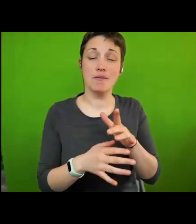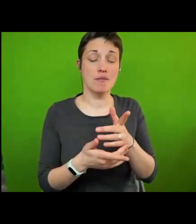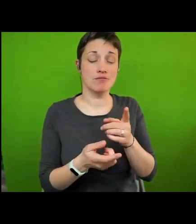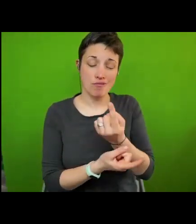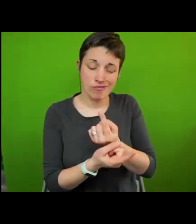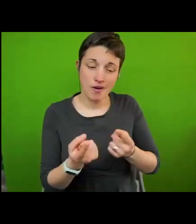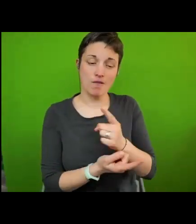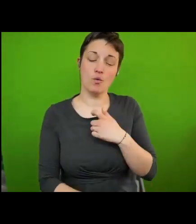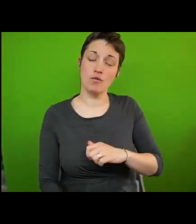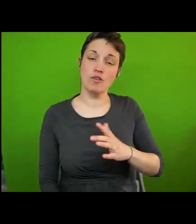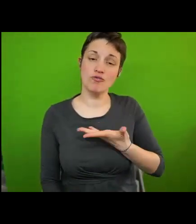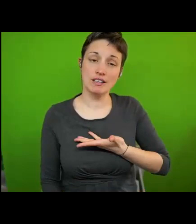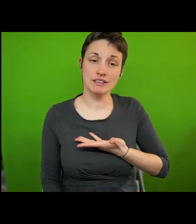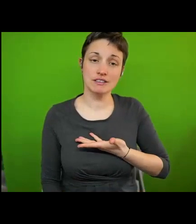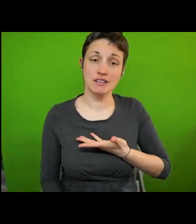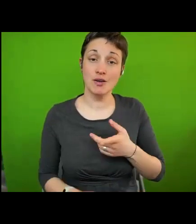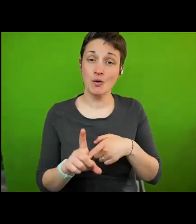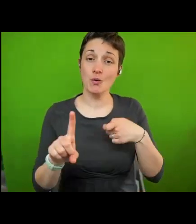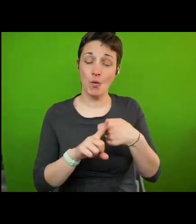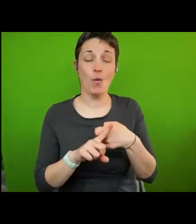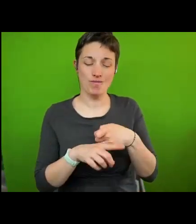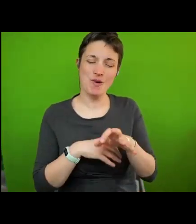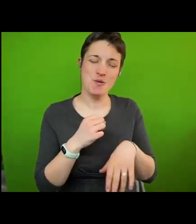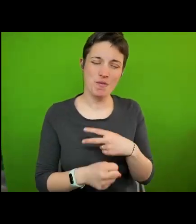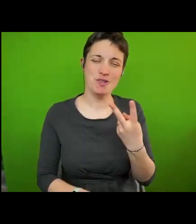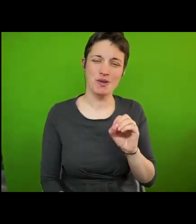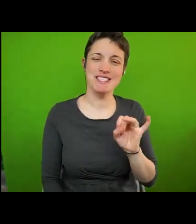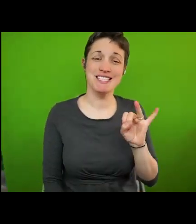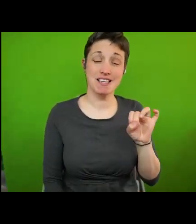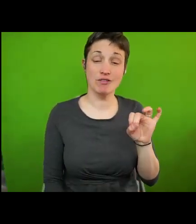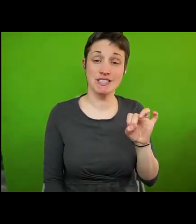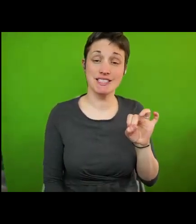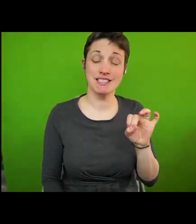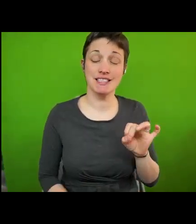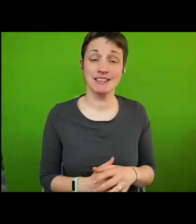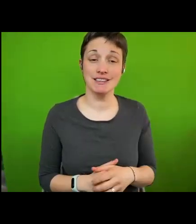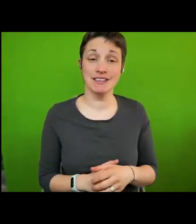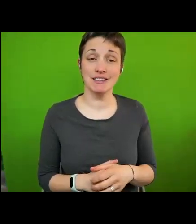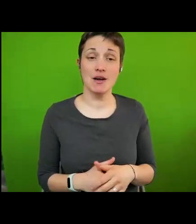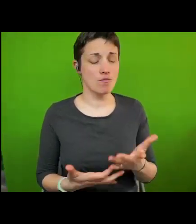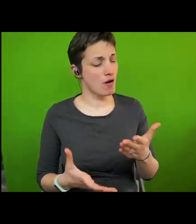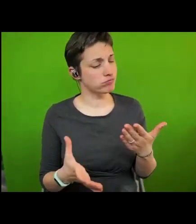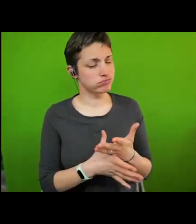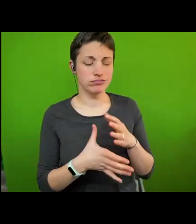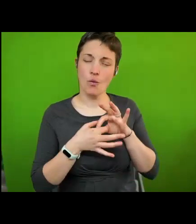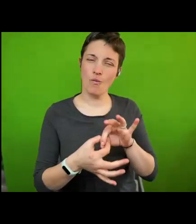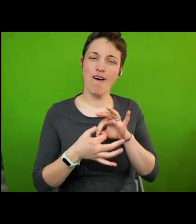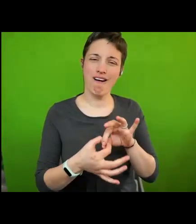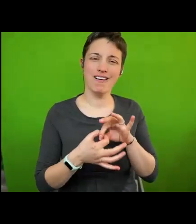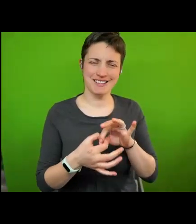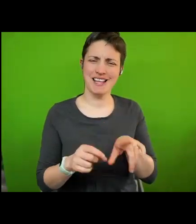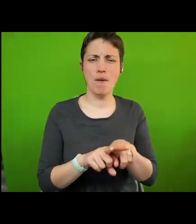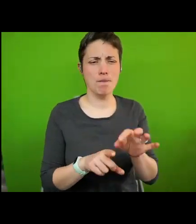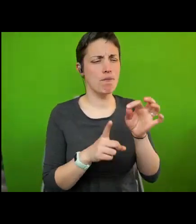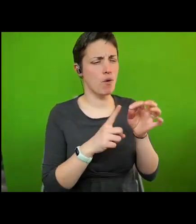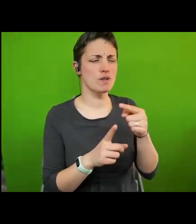york in 2017 where we have been privileged to work together with you as paul had already mentioned